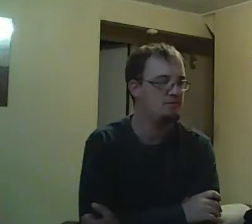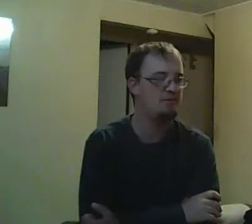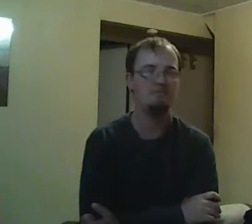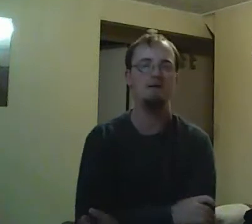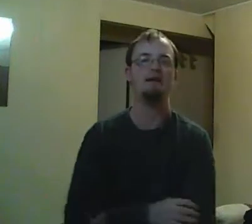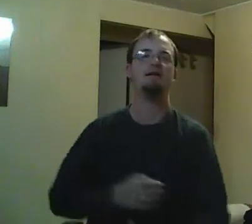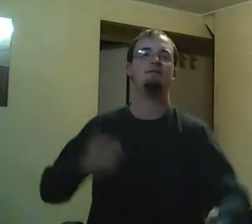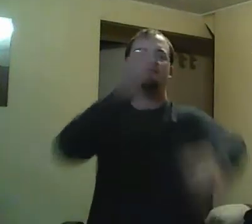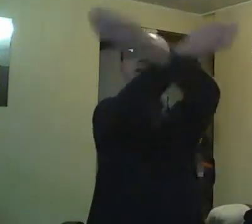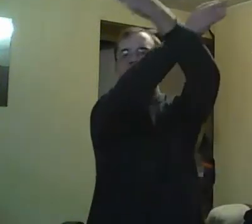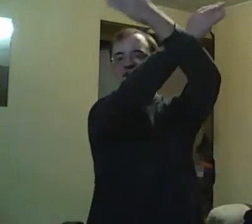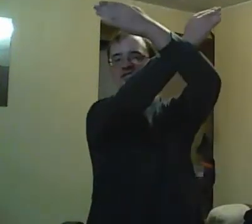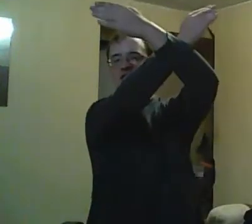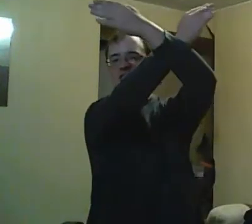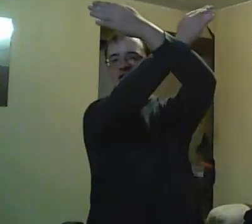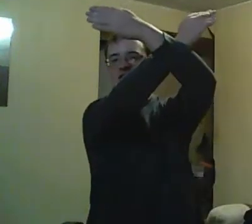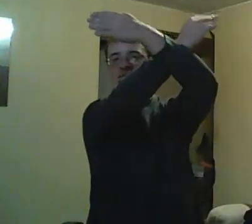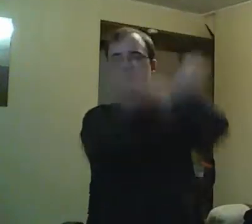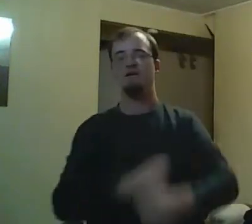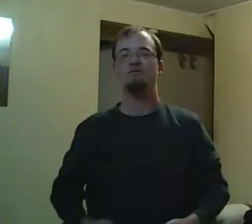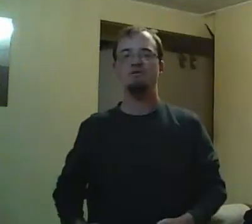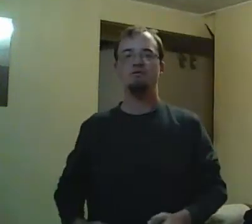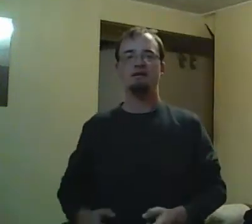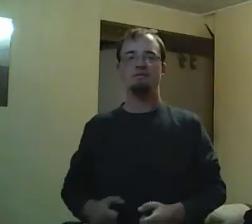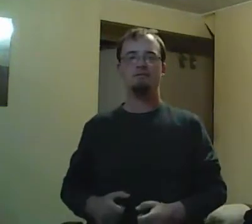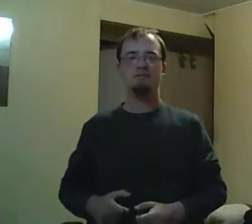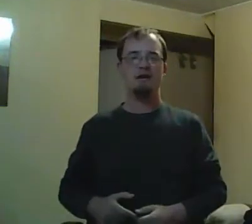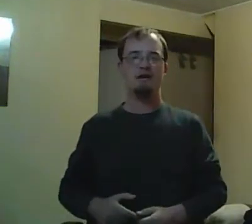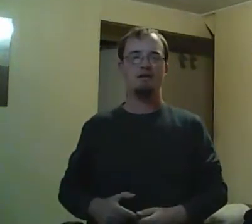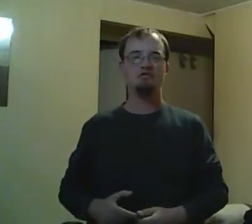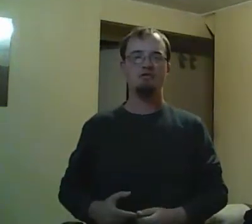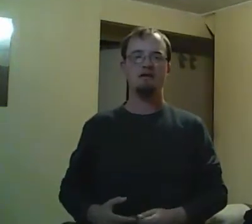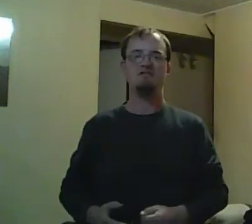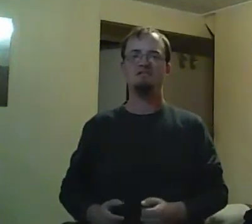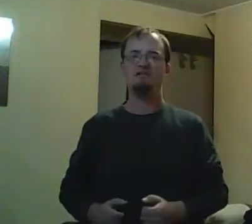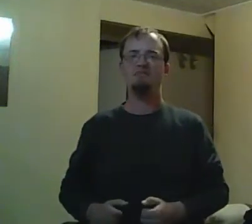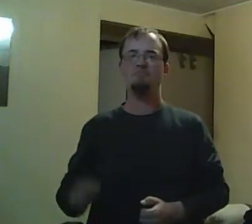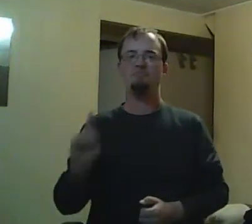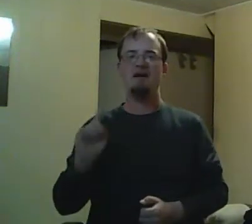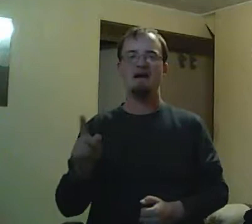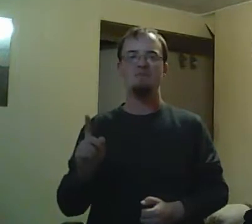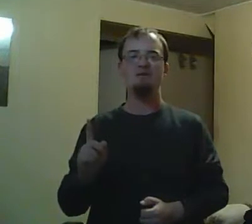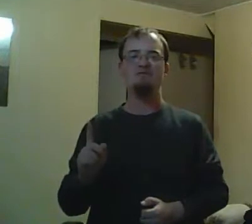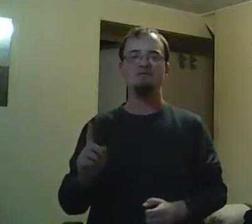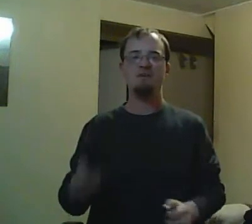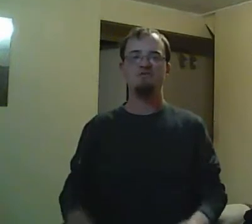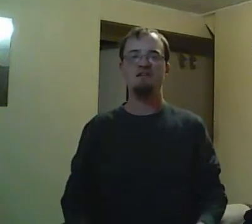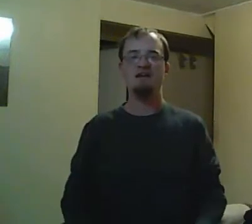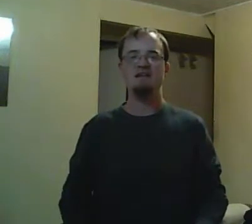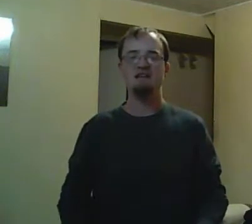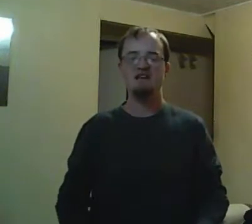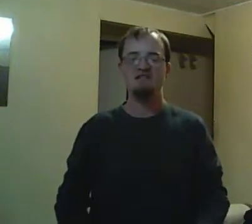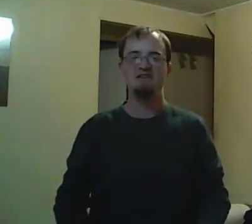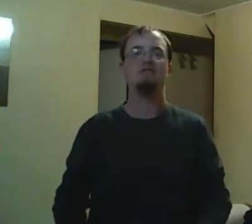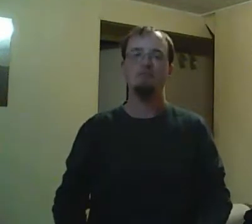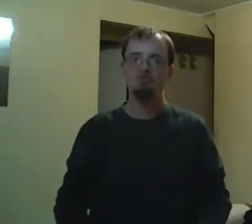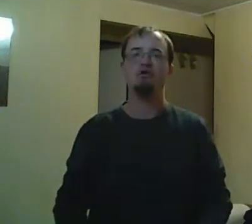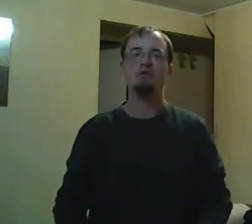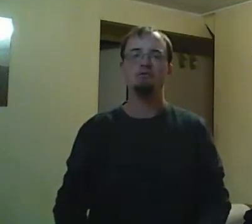you know, Mark and Alex must have spread the word, especially Alex, that, you know, Radich is refusing to do a damn thing about Rick. Not